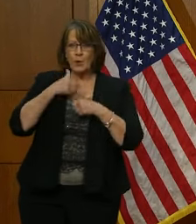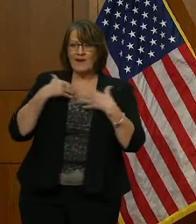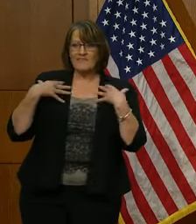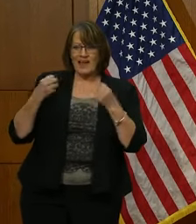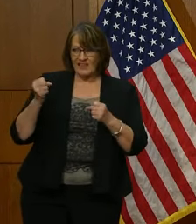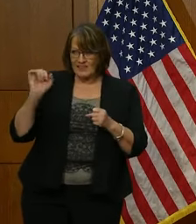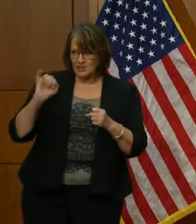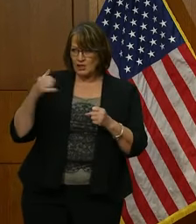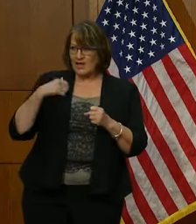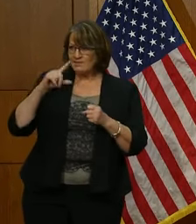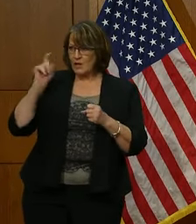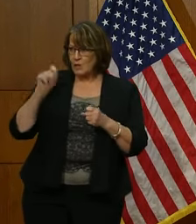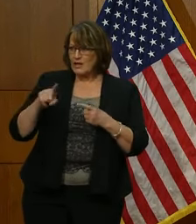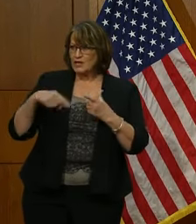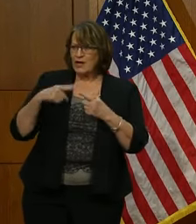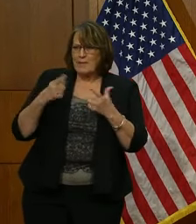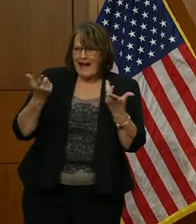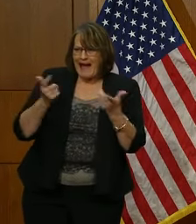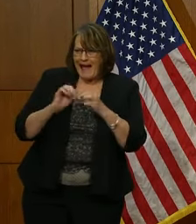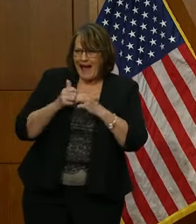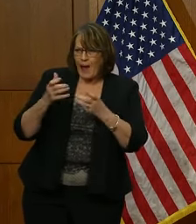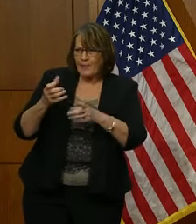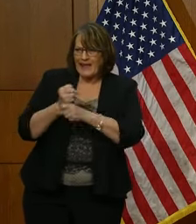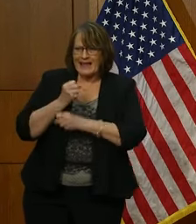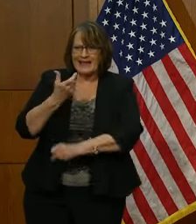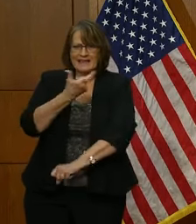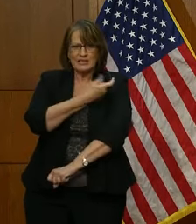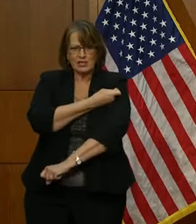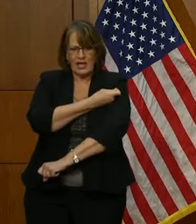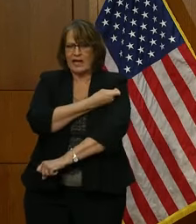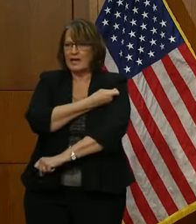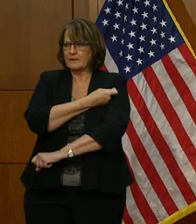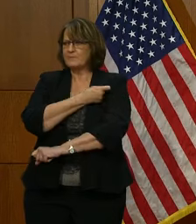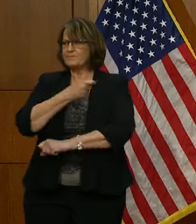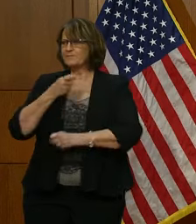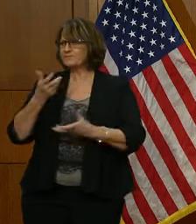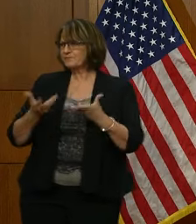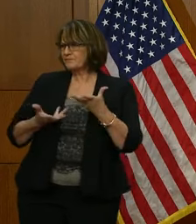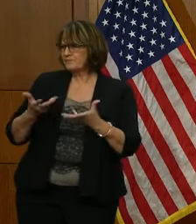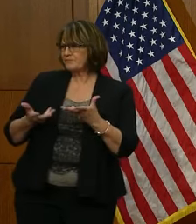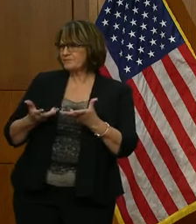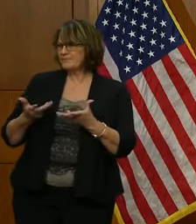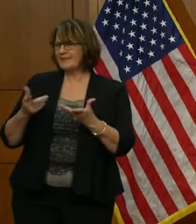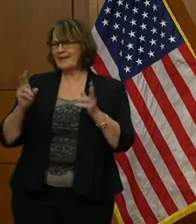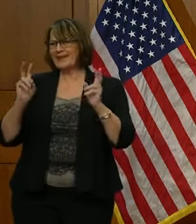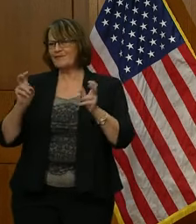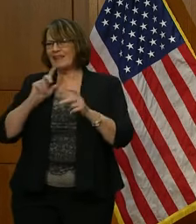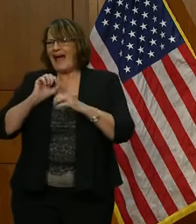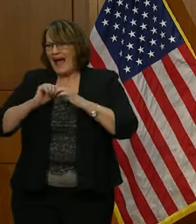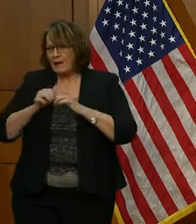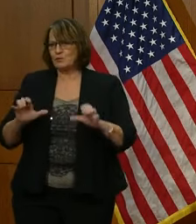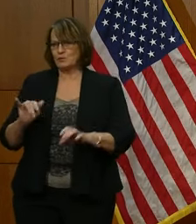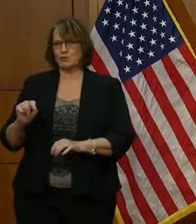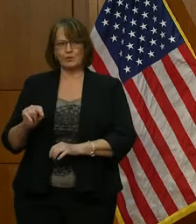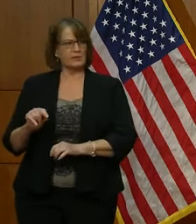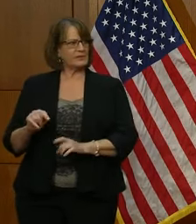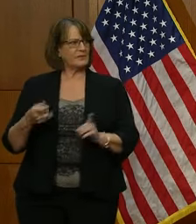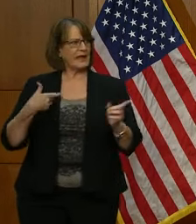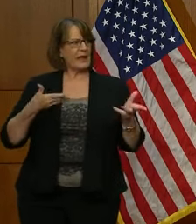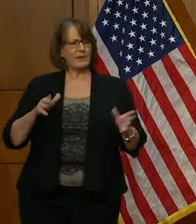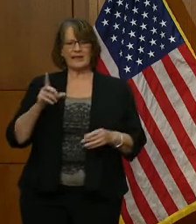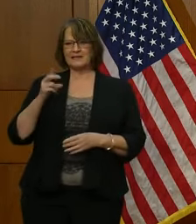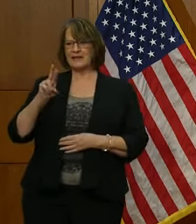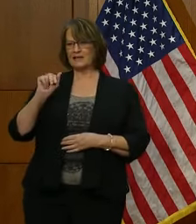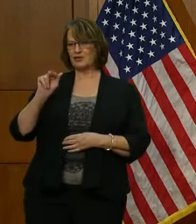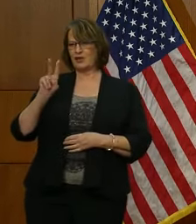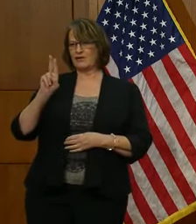about the logistics in terms of how they would get the vaccine, the meat and potatoes, if you will. Sure. I might let Dr. Avola